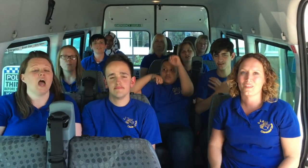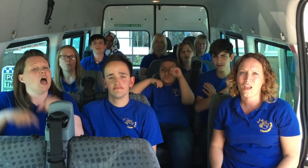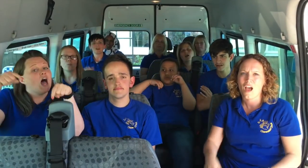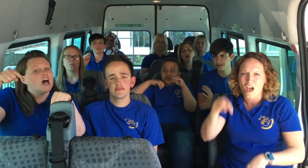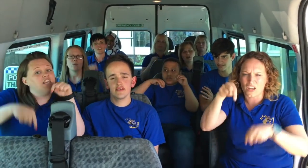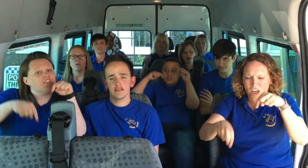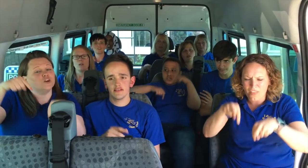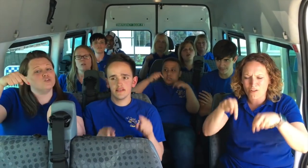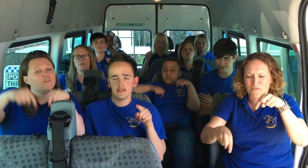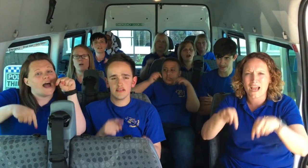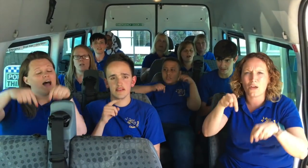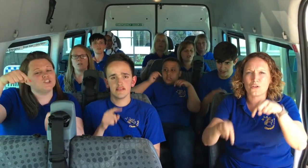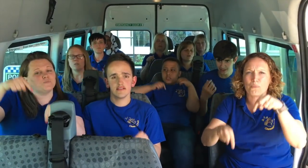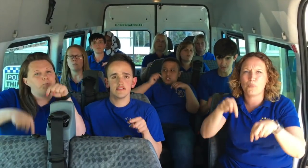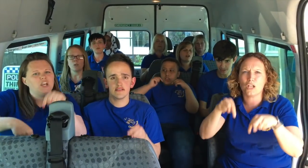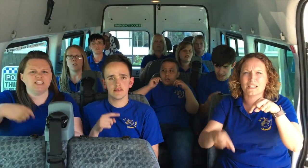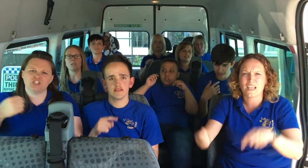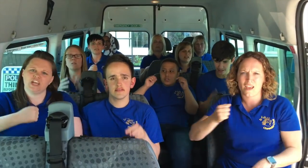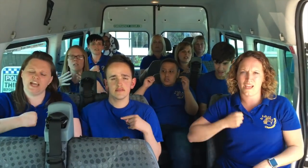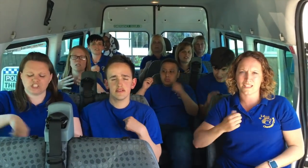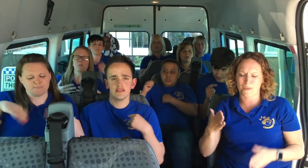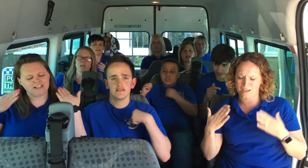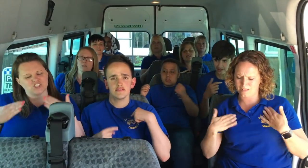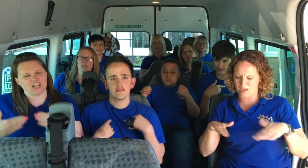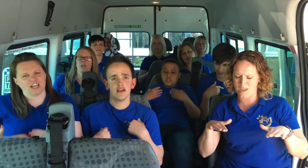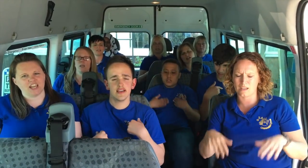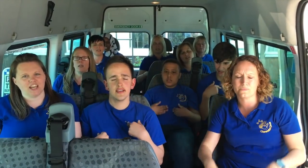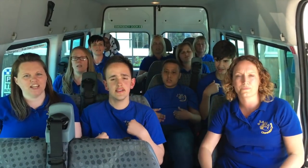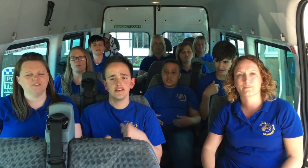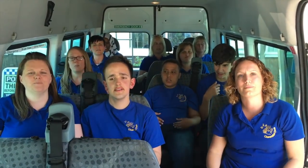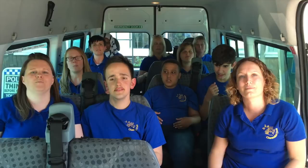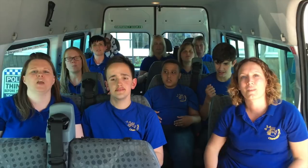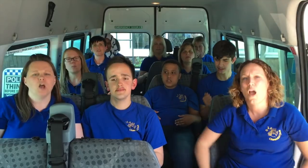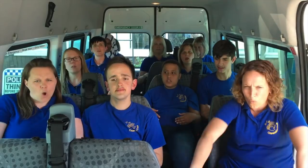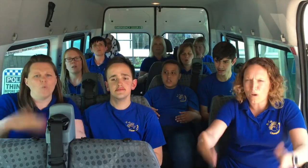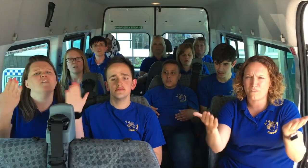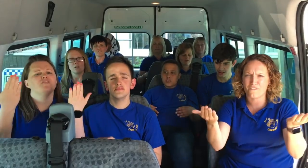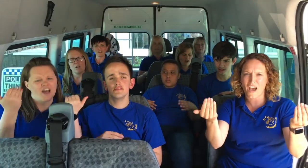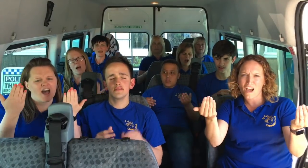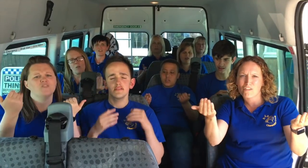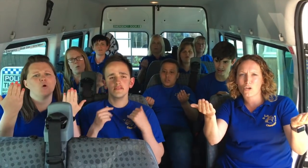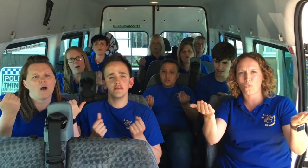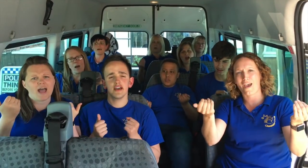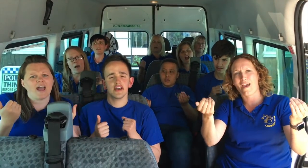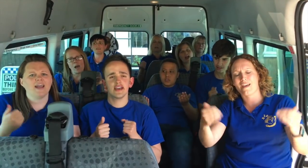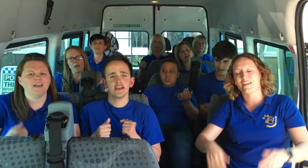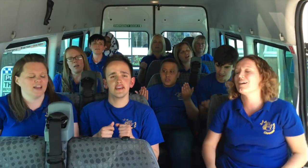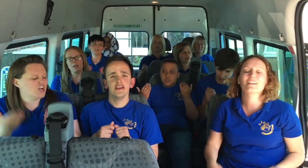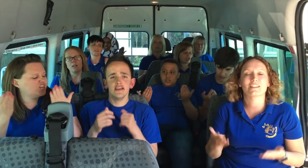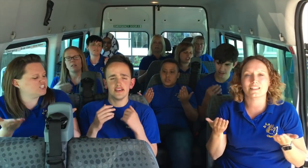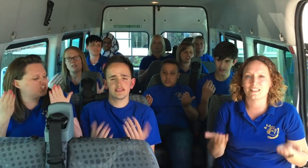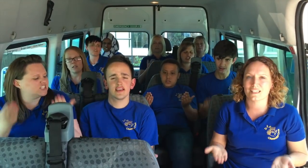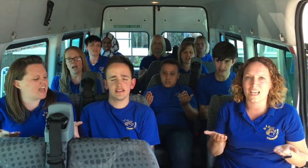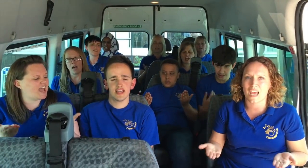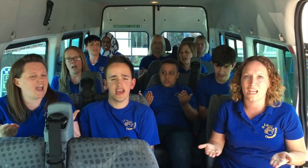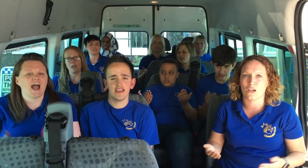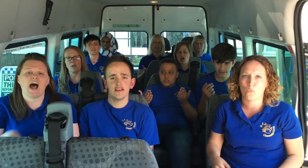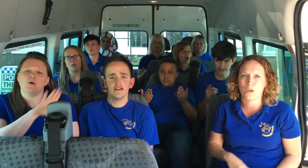Another round of bullets hits my skin Well fire away, cause today I